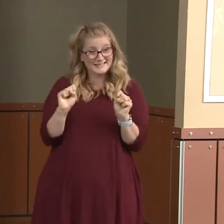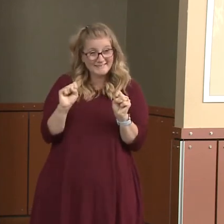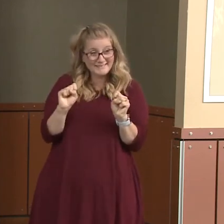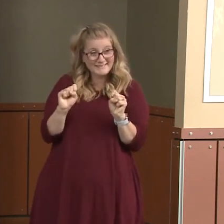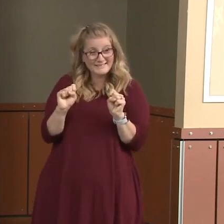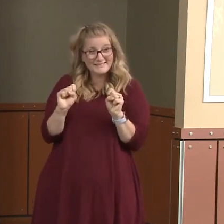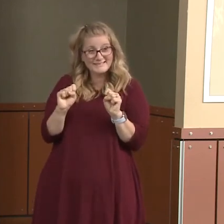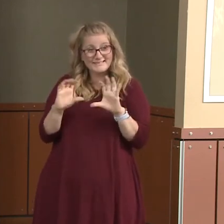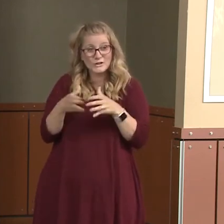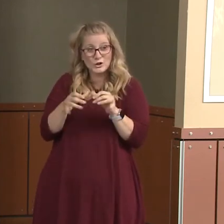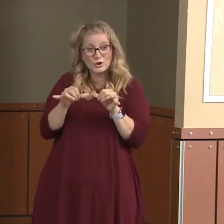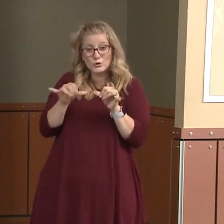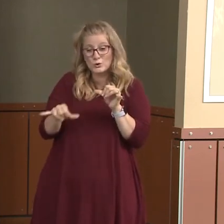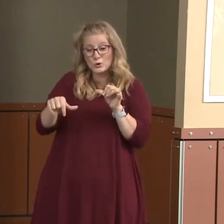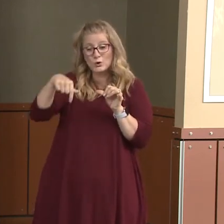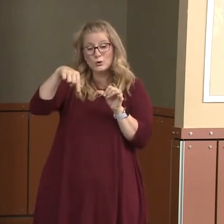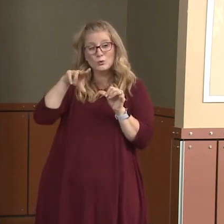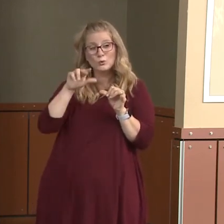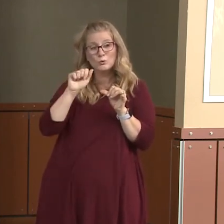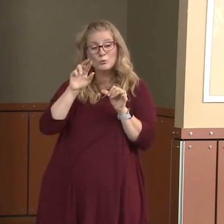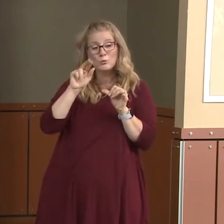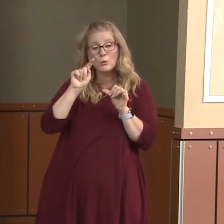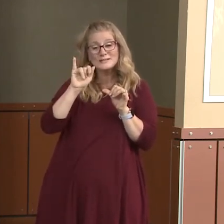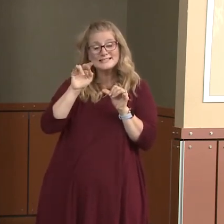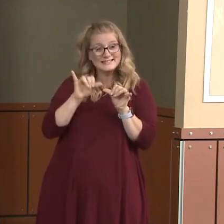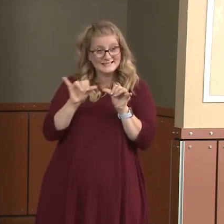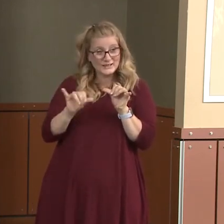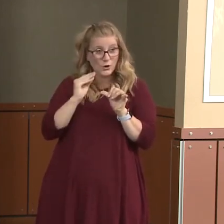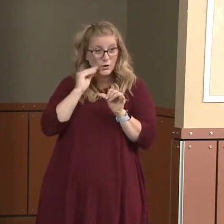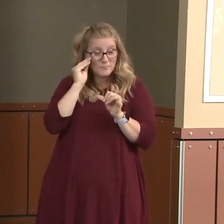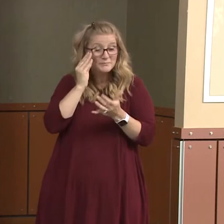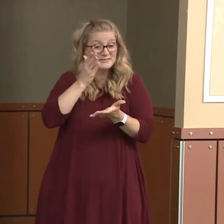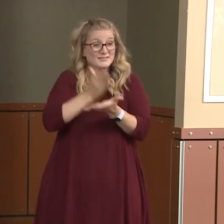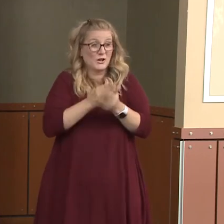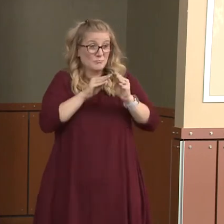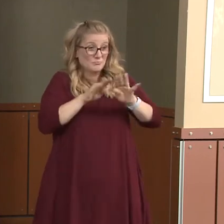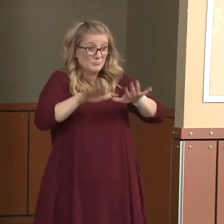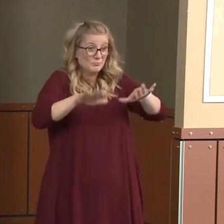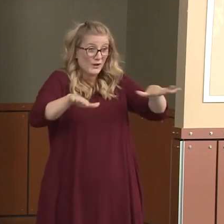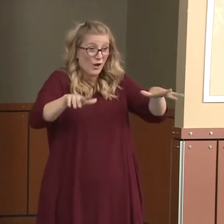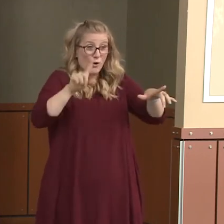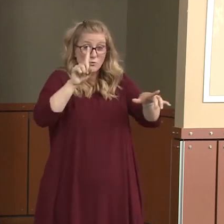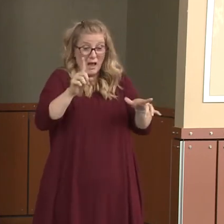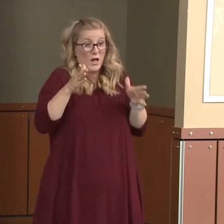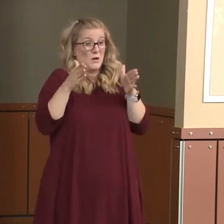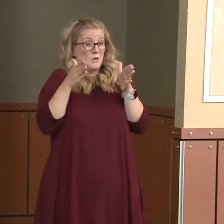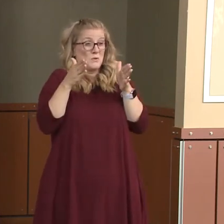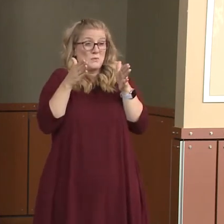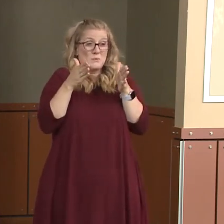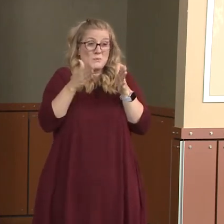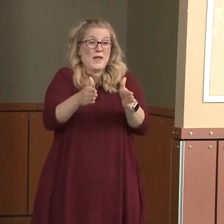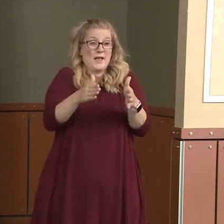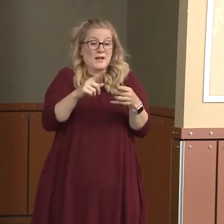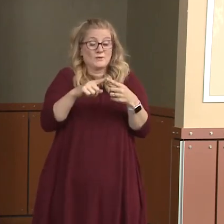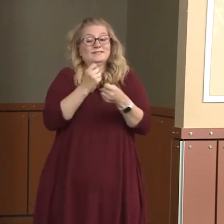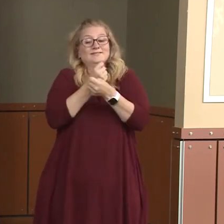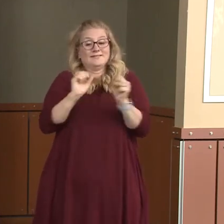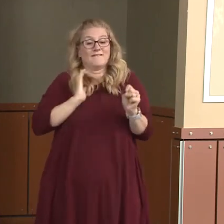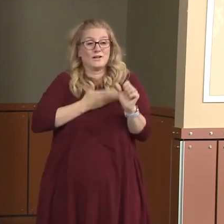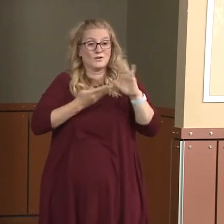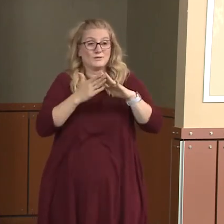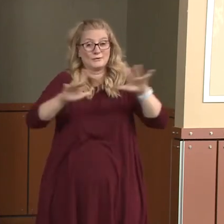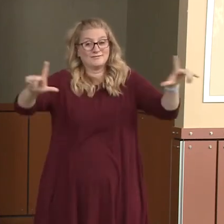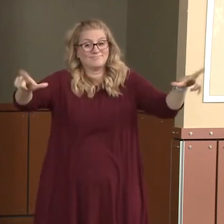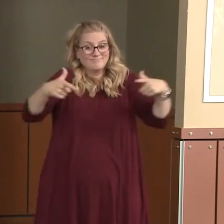transmission is the only way that we are going to be able to keep our community safe. We know